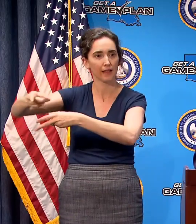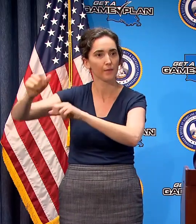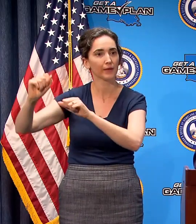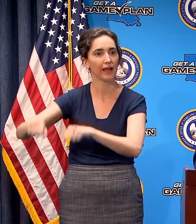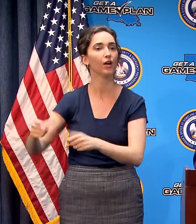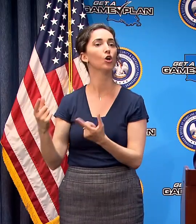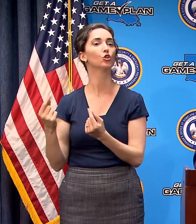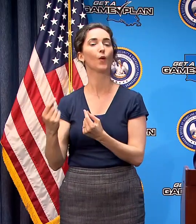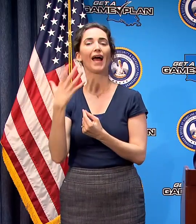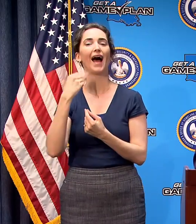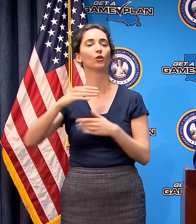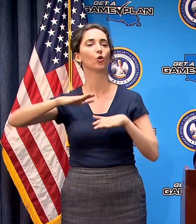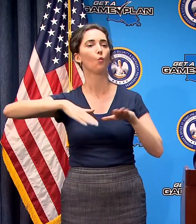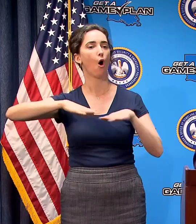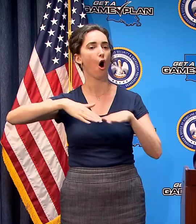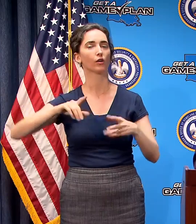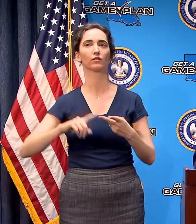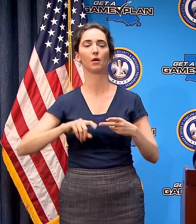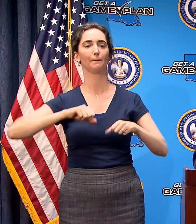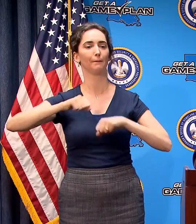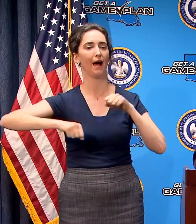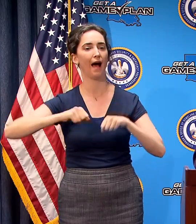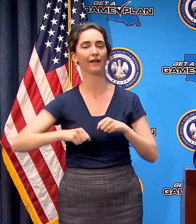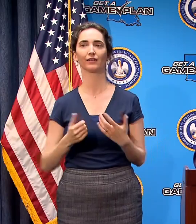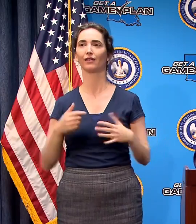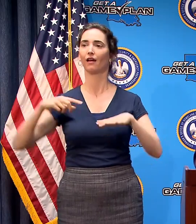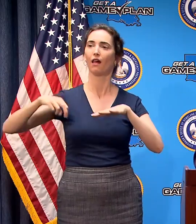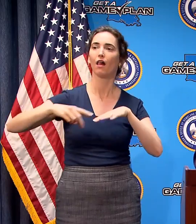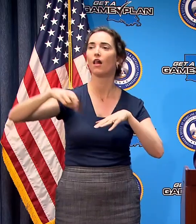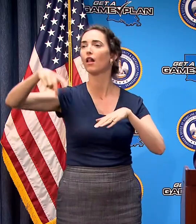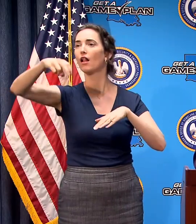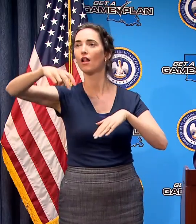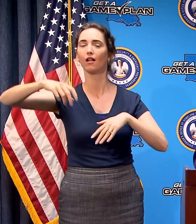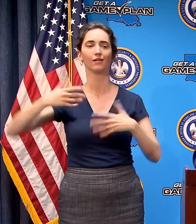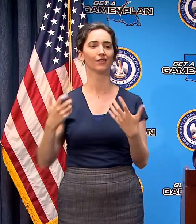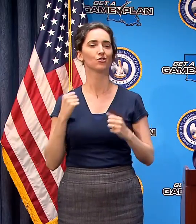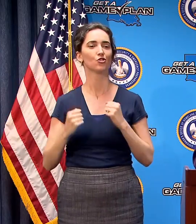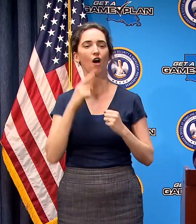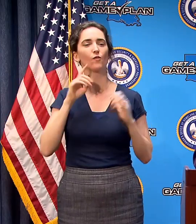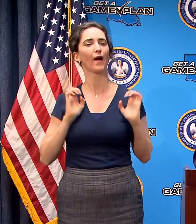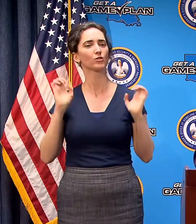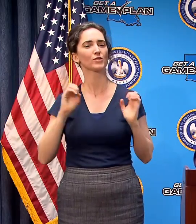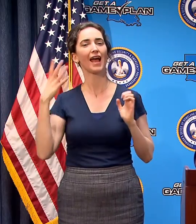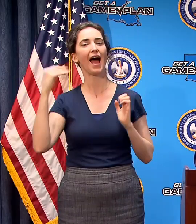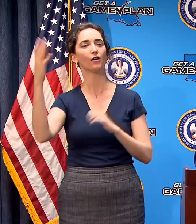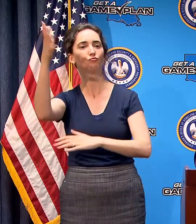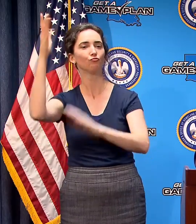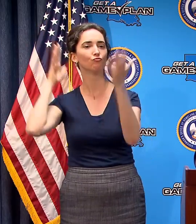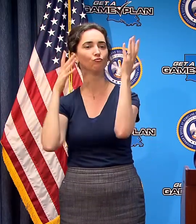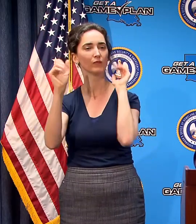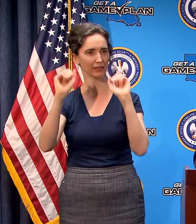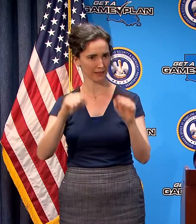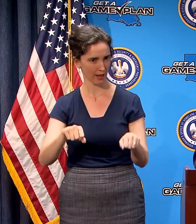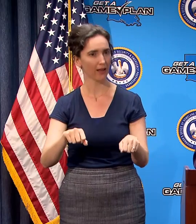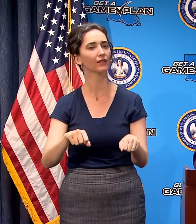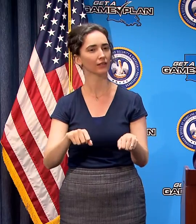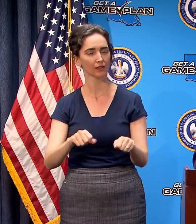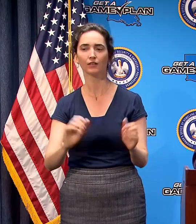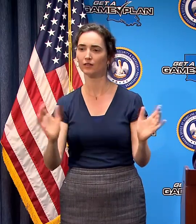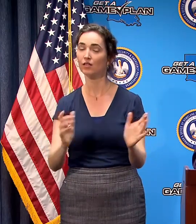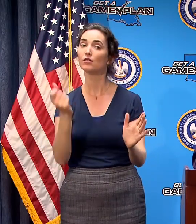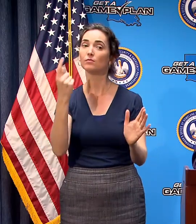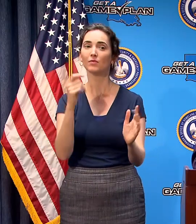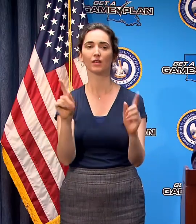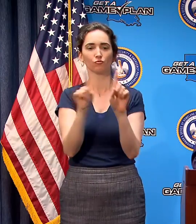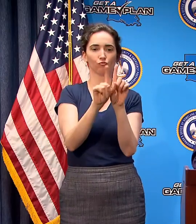a walk ride your bike hike jog go out in nature for exercise just encouraging to keep at least